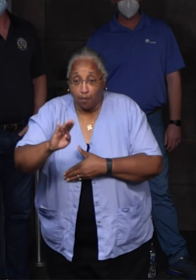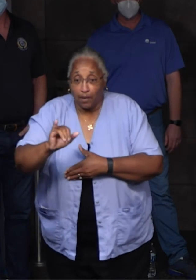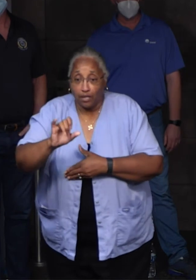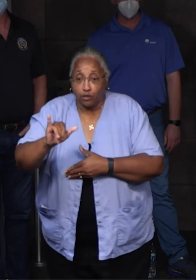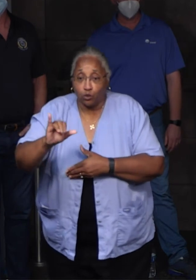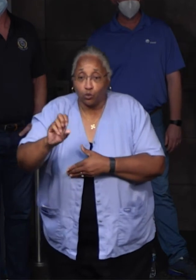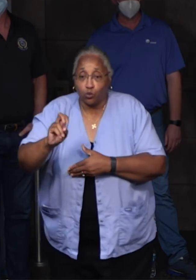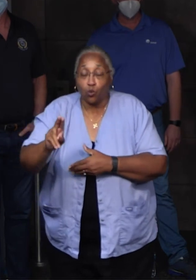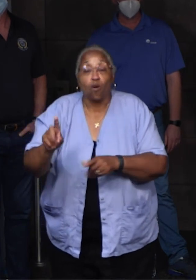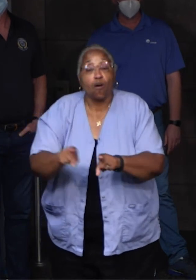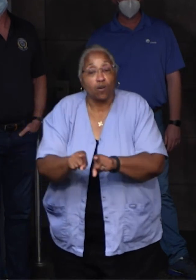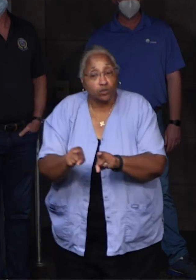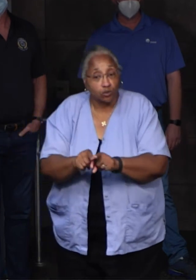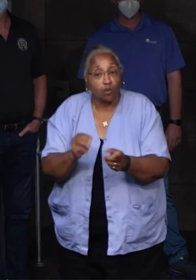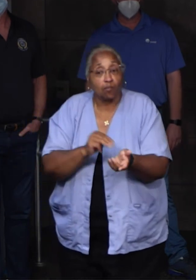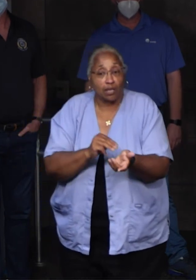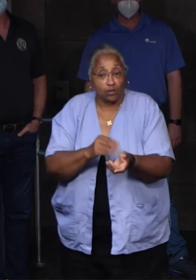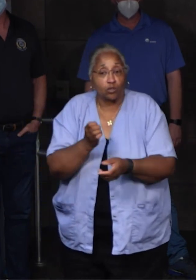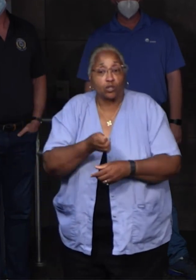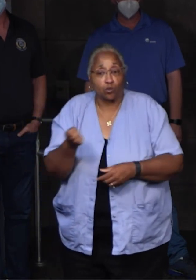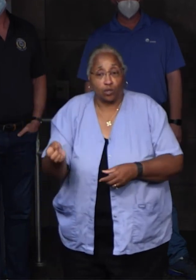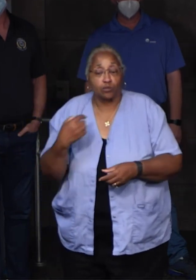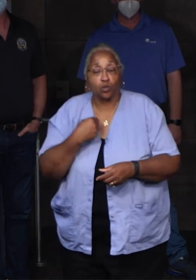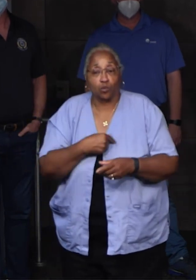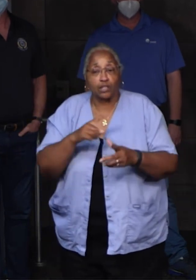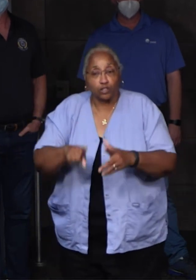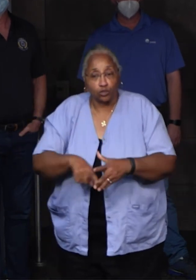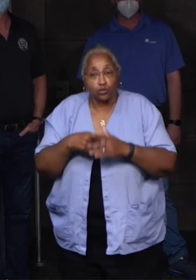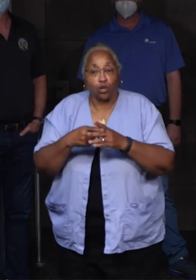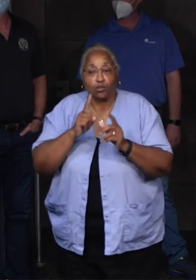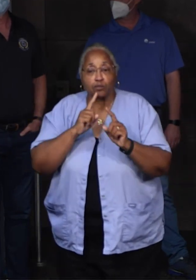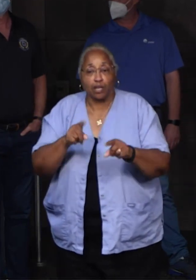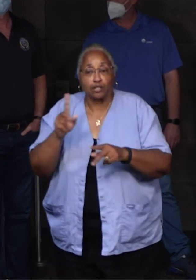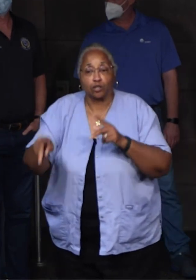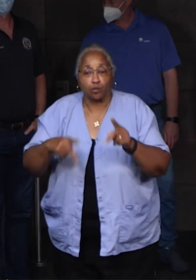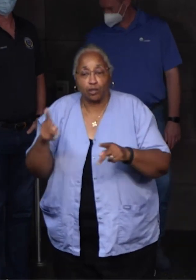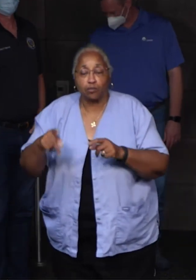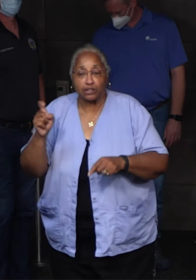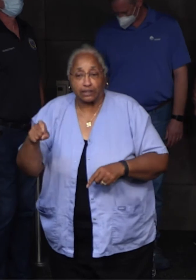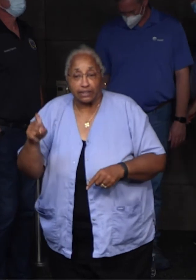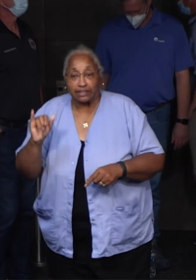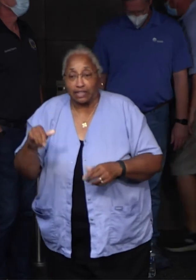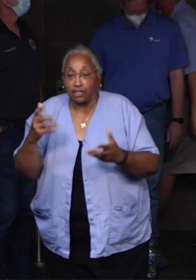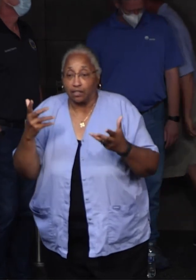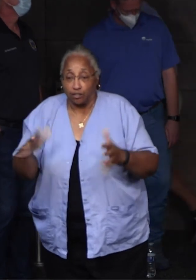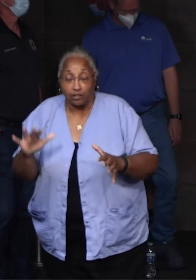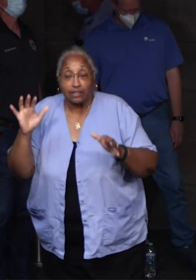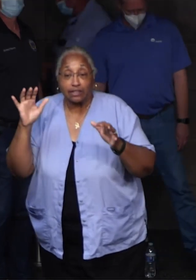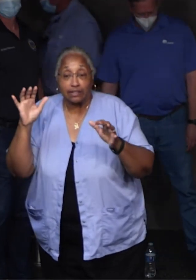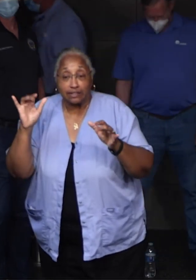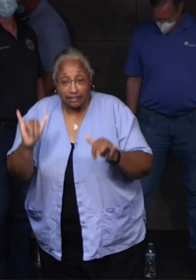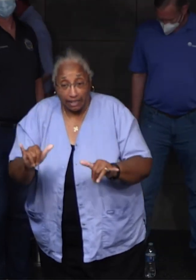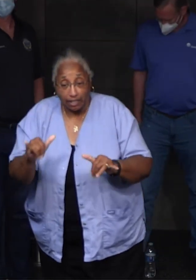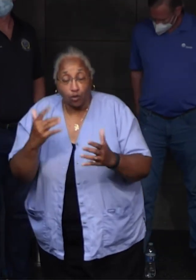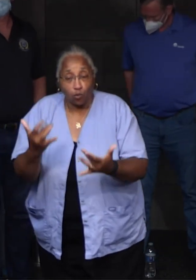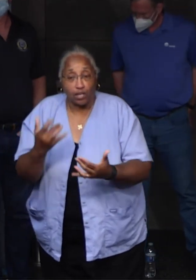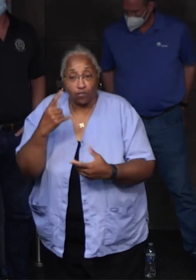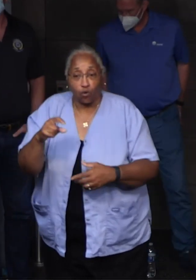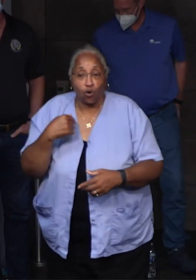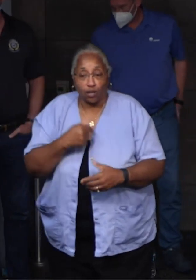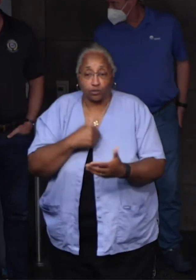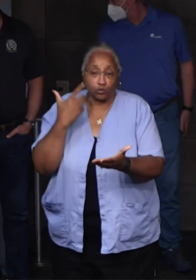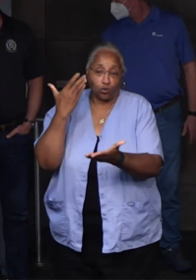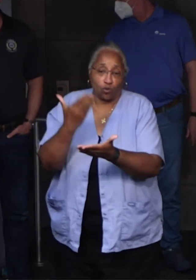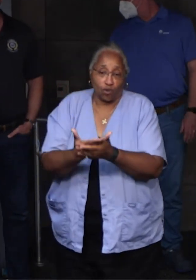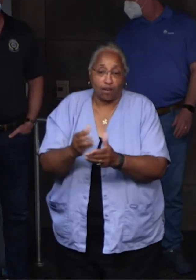equipment as well. So we can start responding to the needs of the people who have stayed there and who have waited for us to get over and